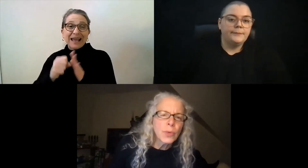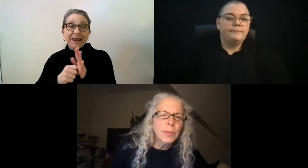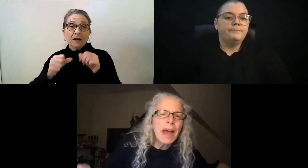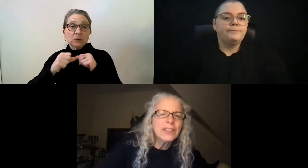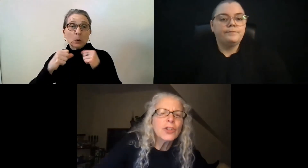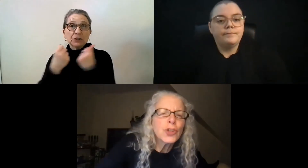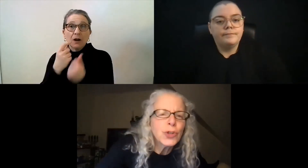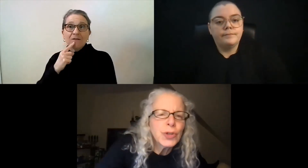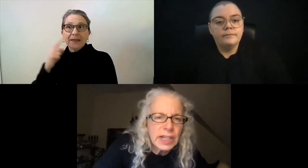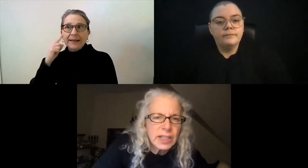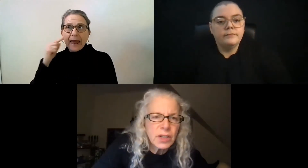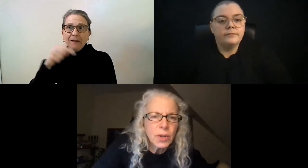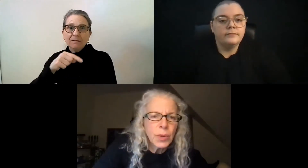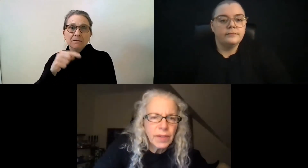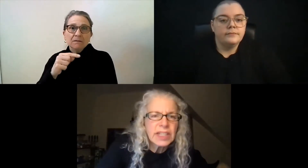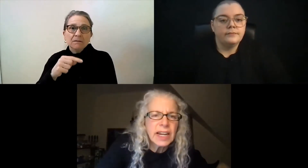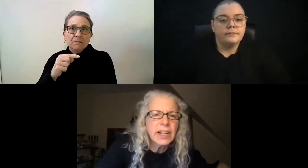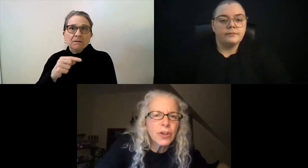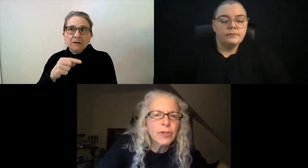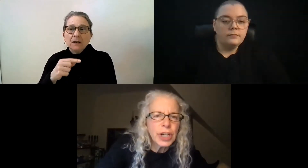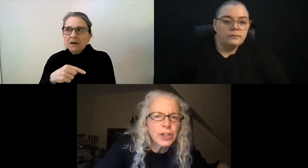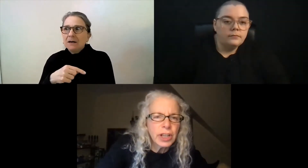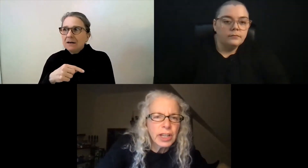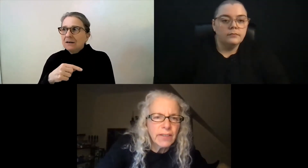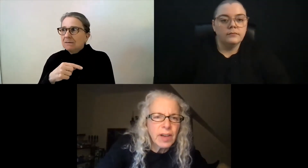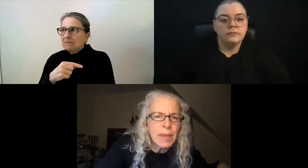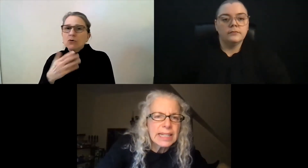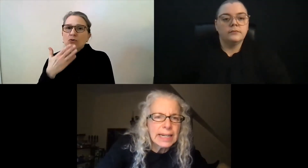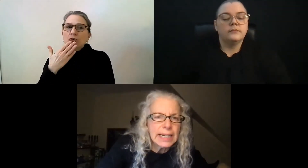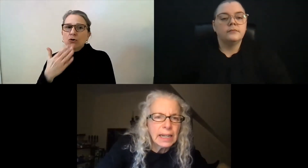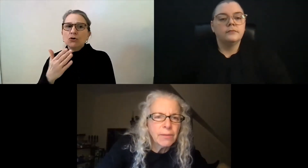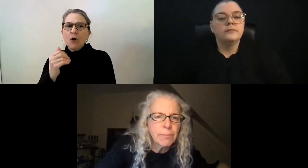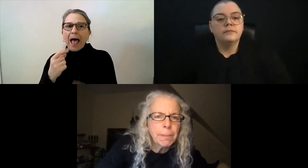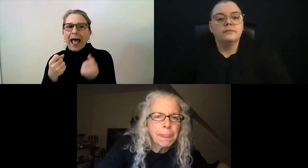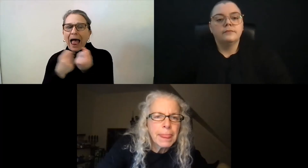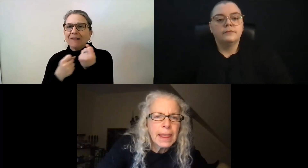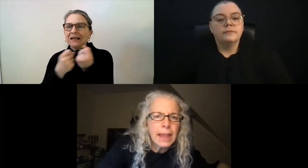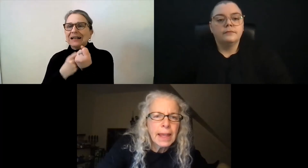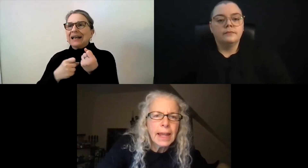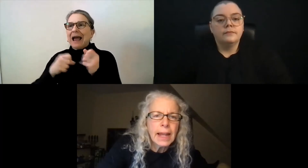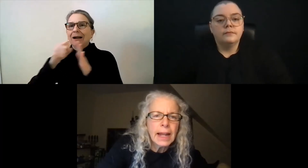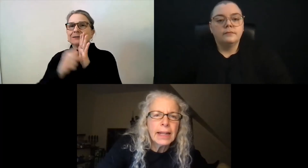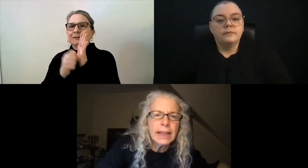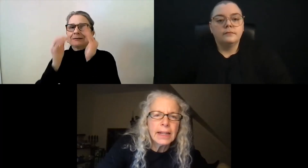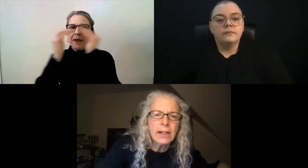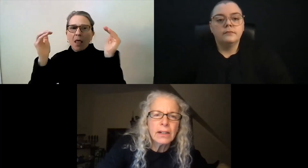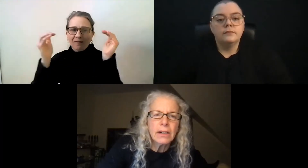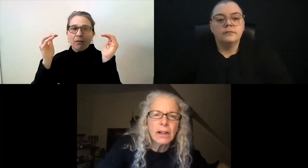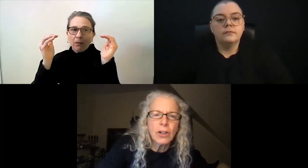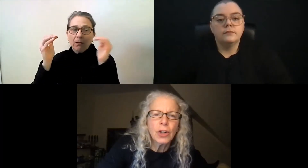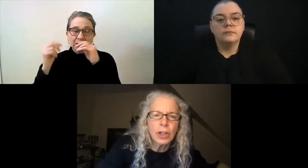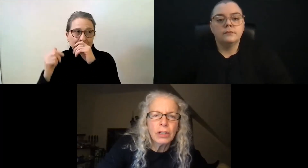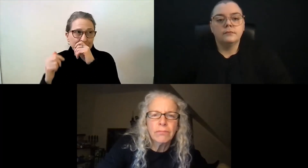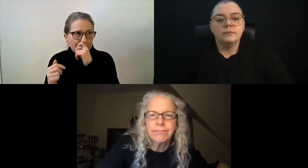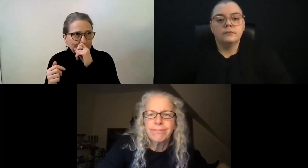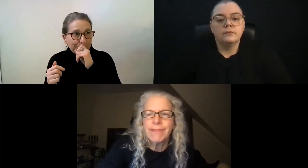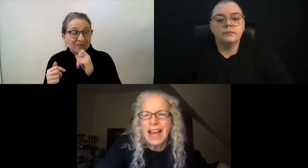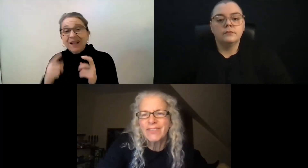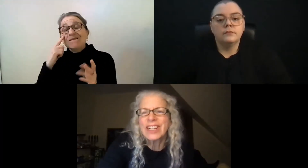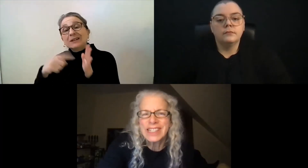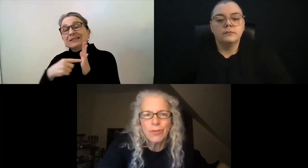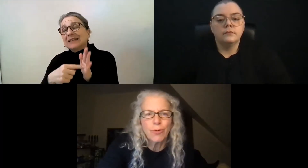So in Massachusetts, we have the State Association of the Deaf, MSAD. And they're a good